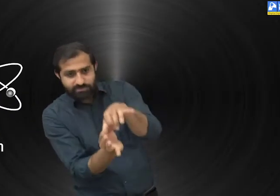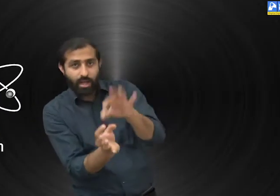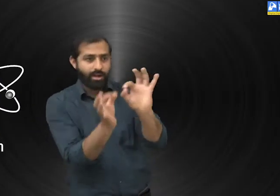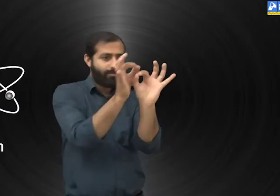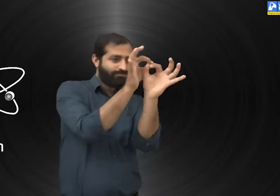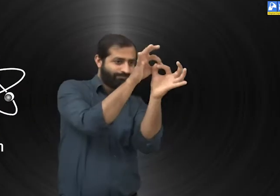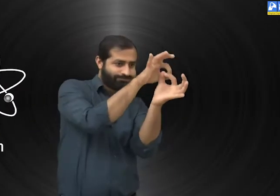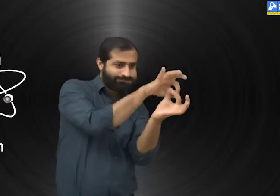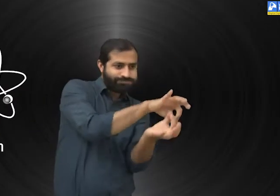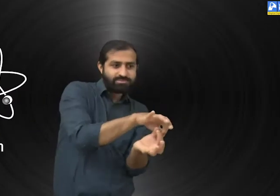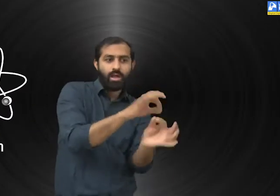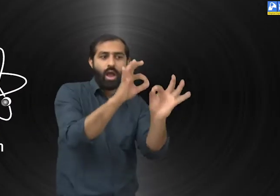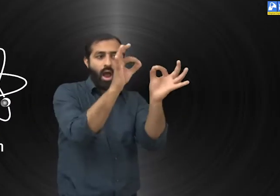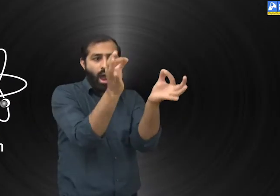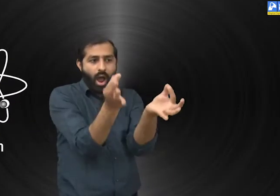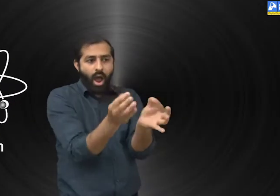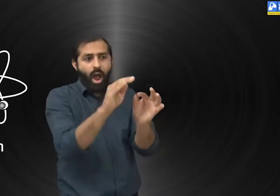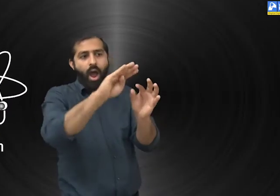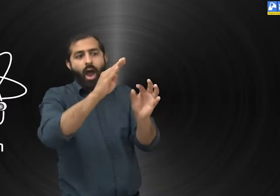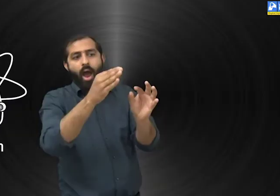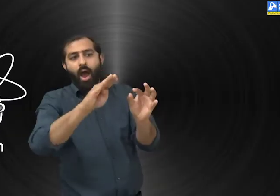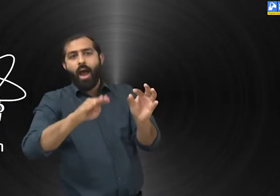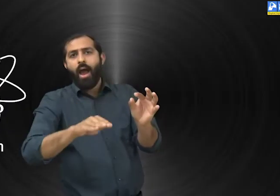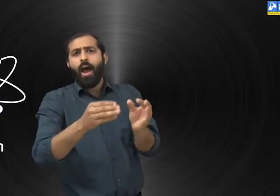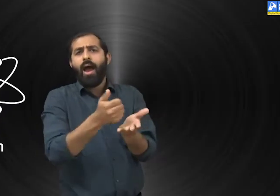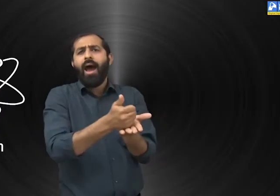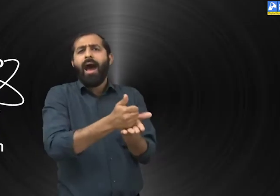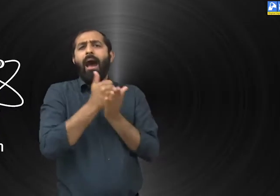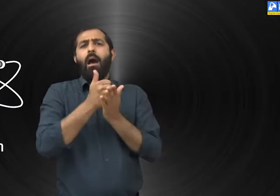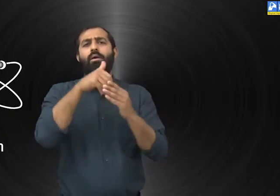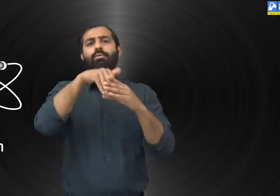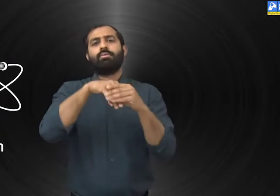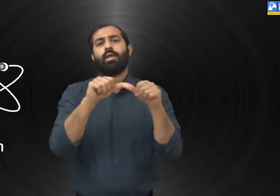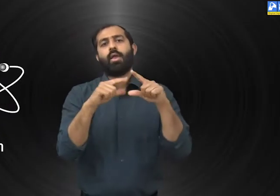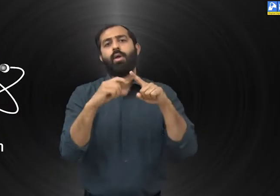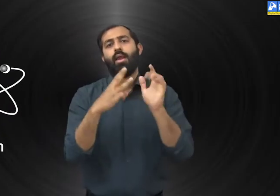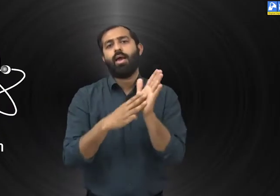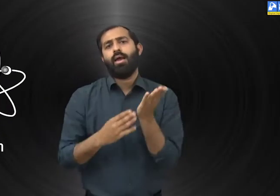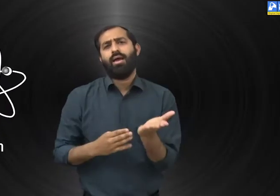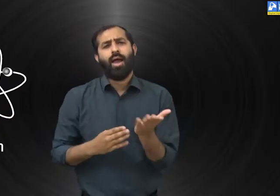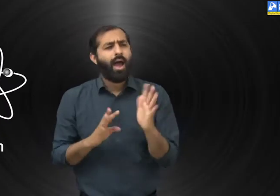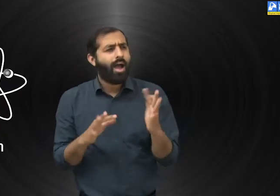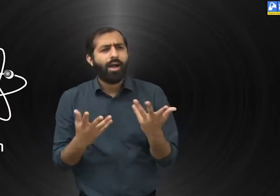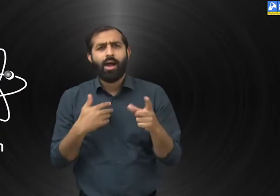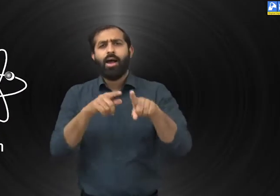This creates the shape and texture of carbon. Let's take another example.